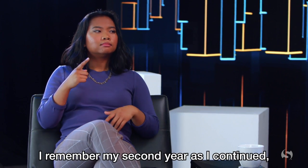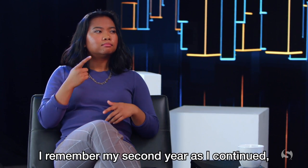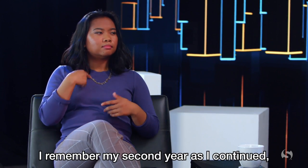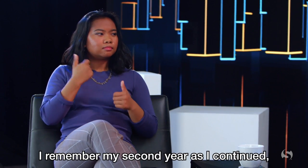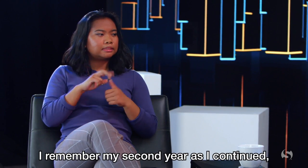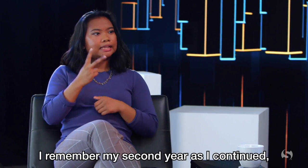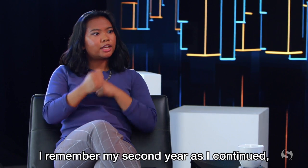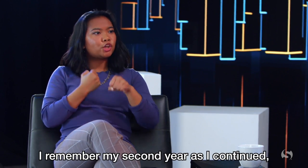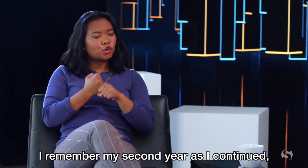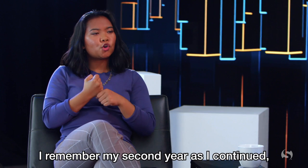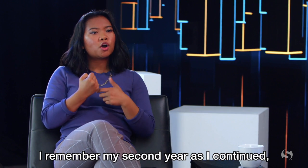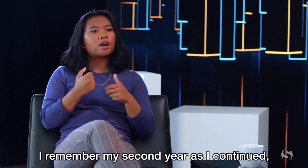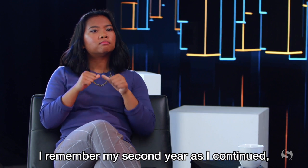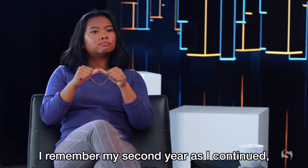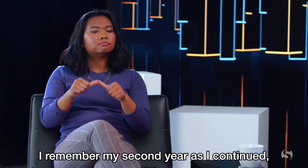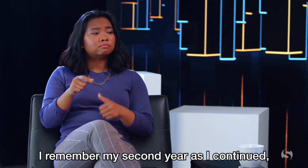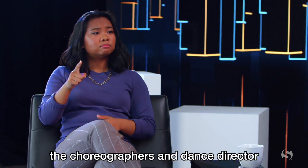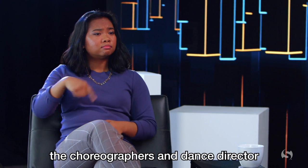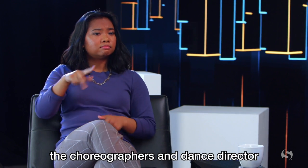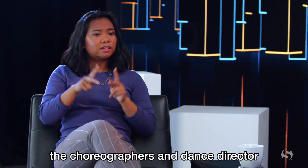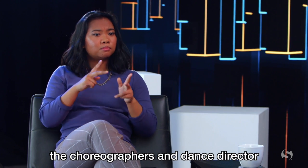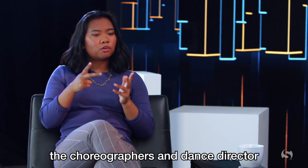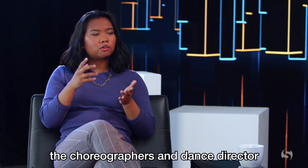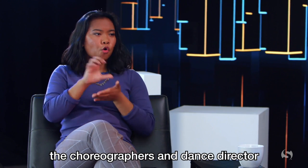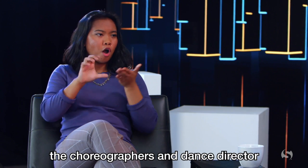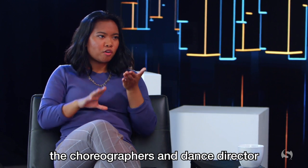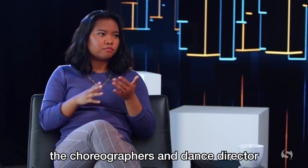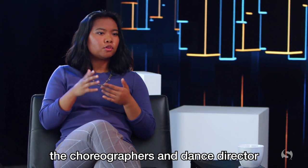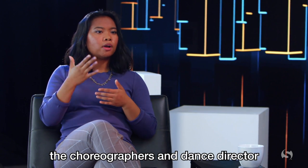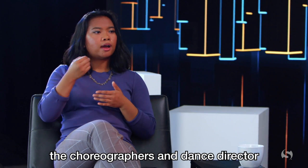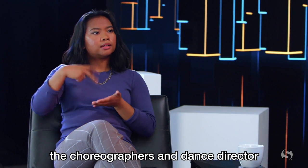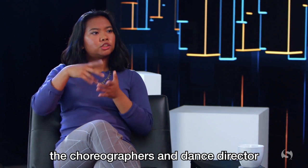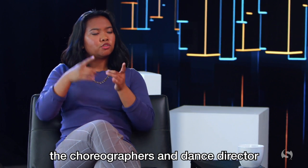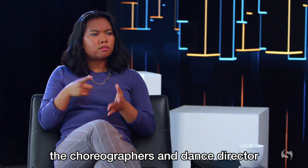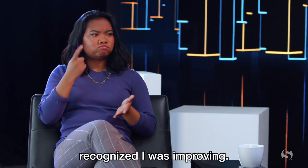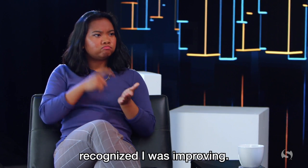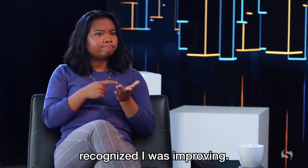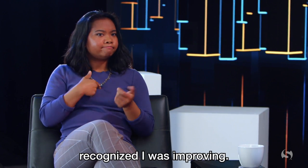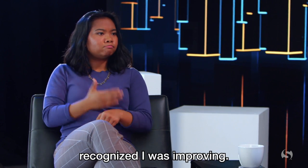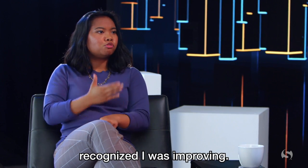I remember my second year as I continued, the choreographers and dance director recognized I was improving.